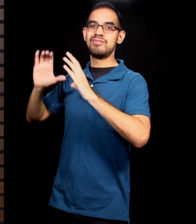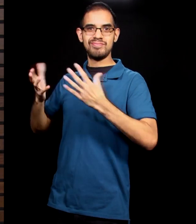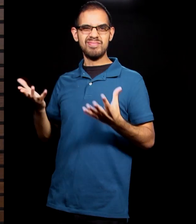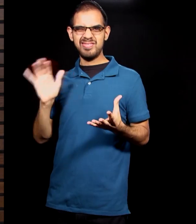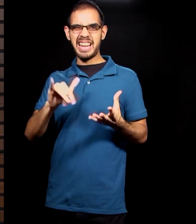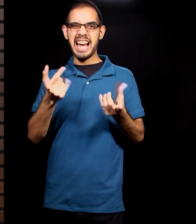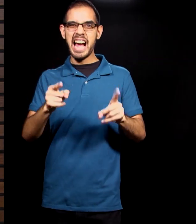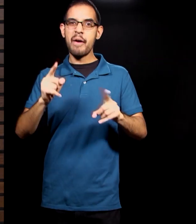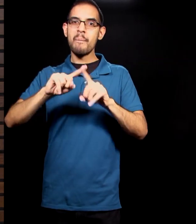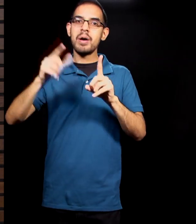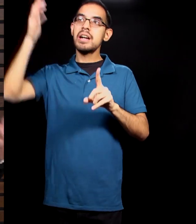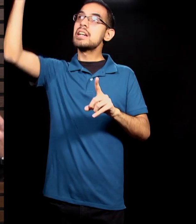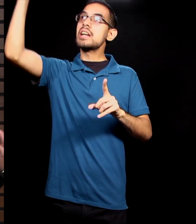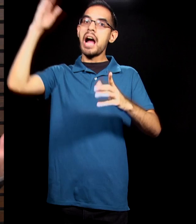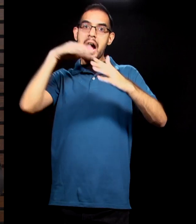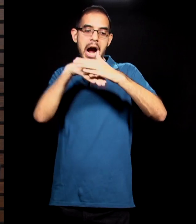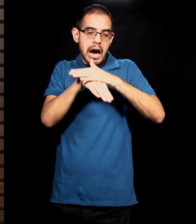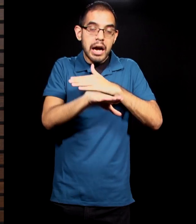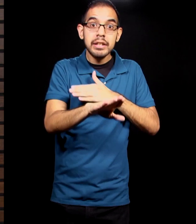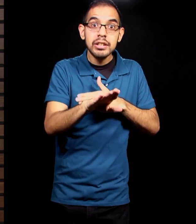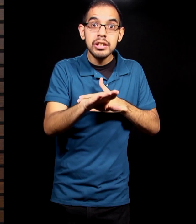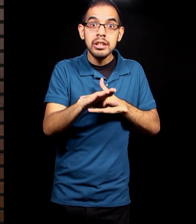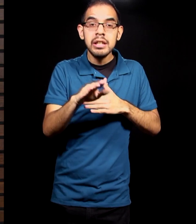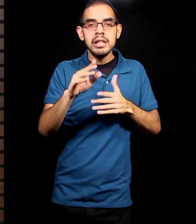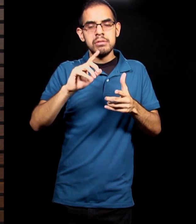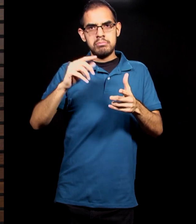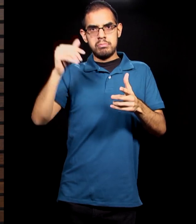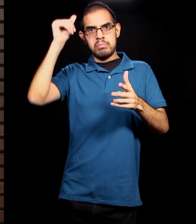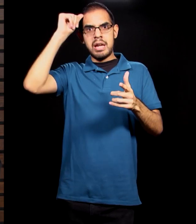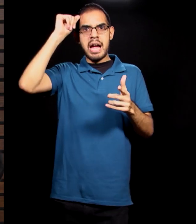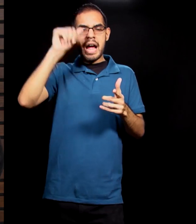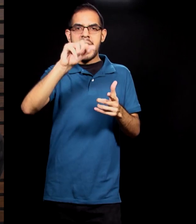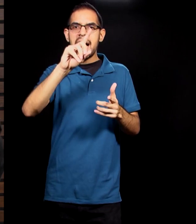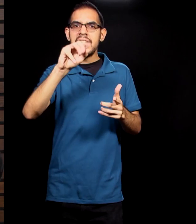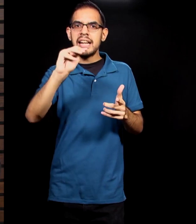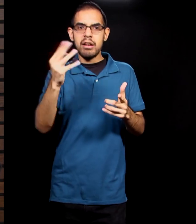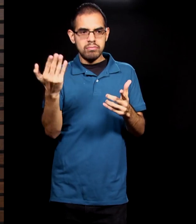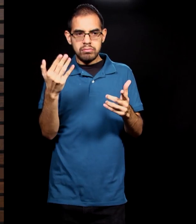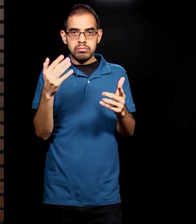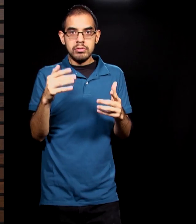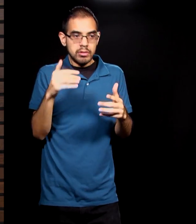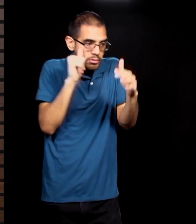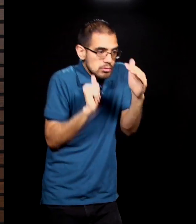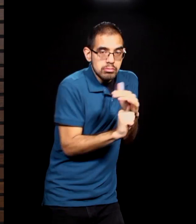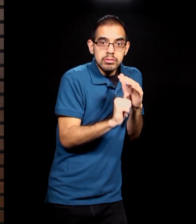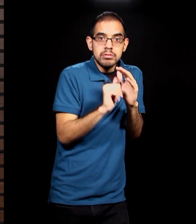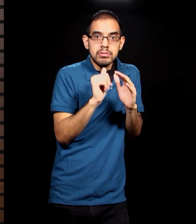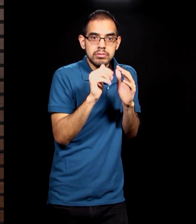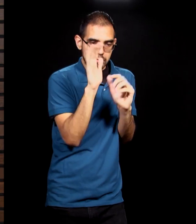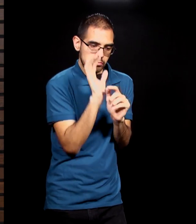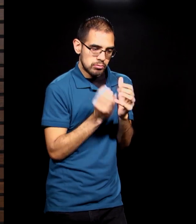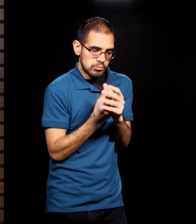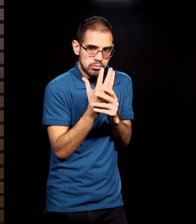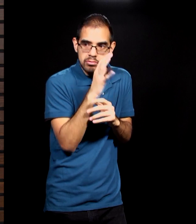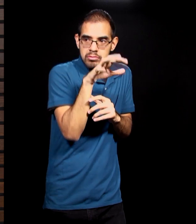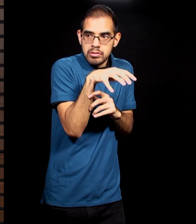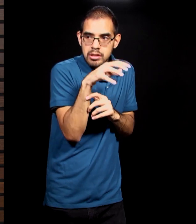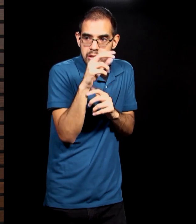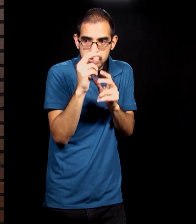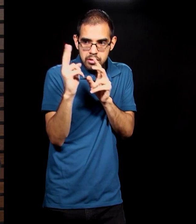Eve have jumped behind the bushes. And here comes this proverbial question, where are you? As we